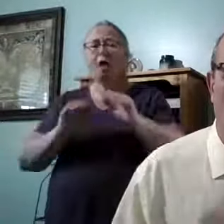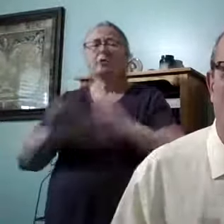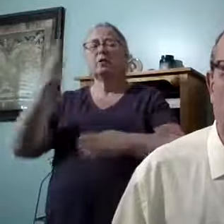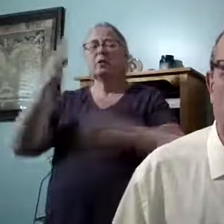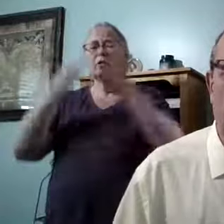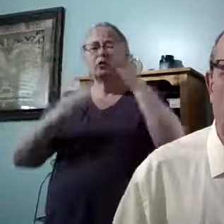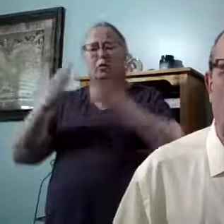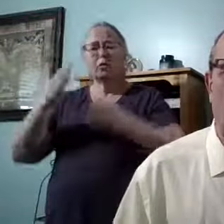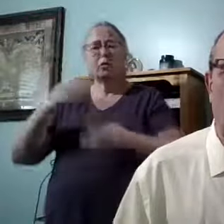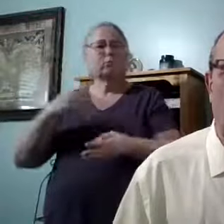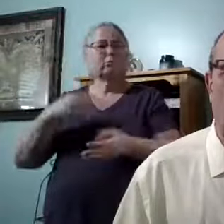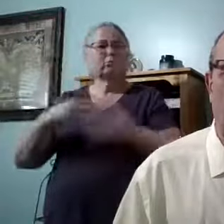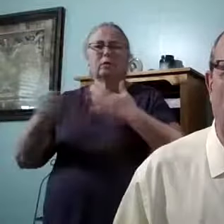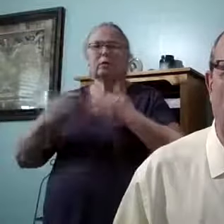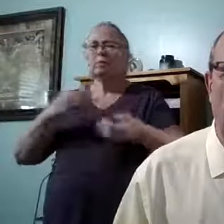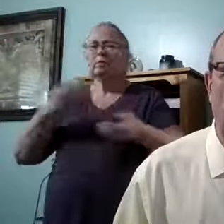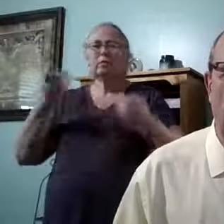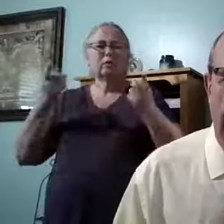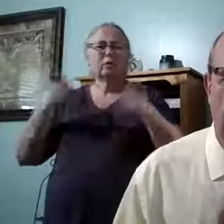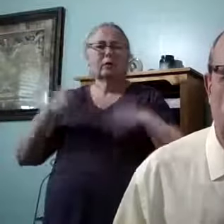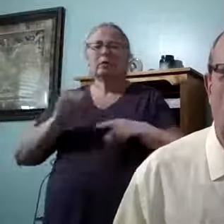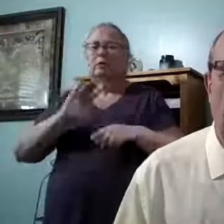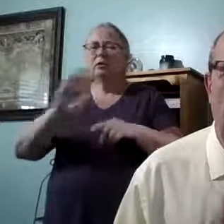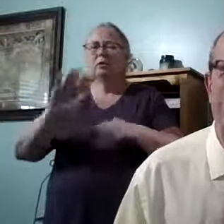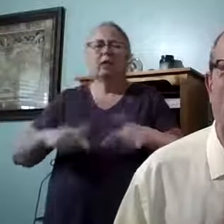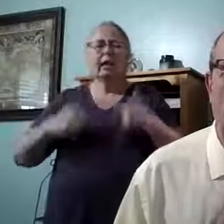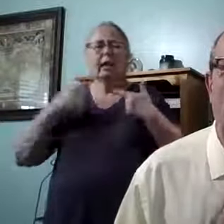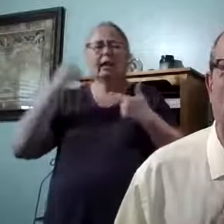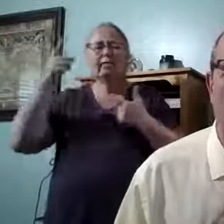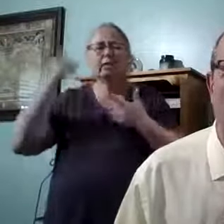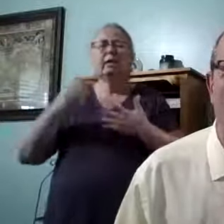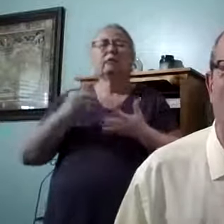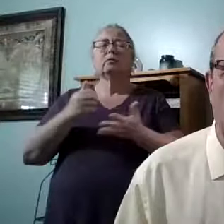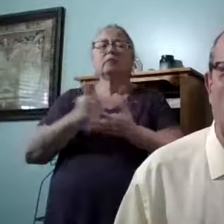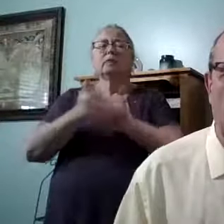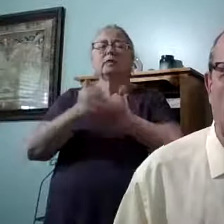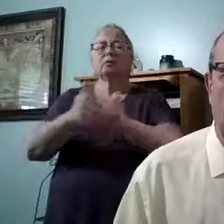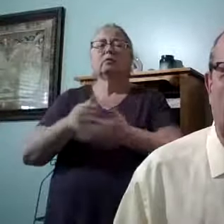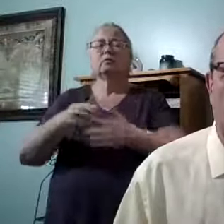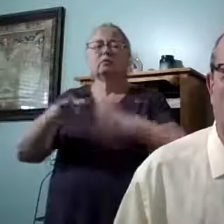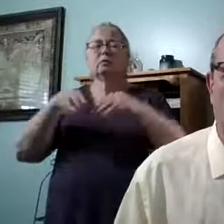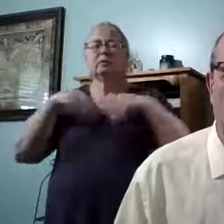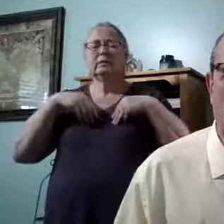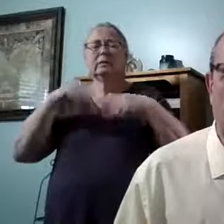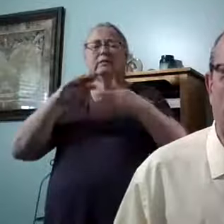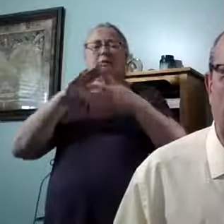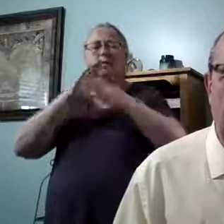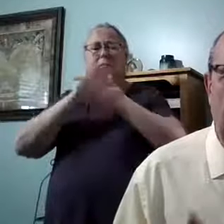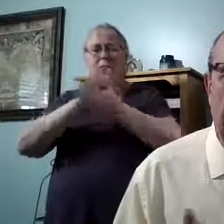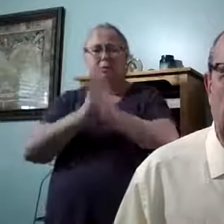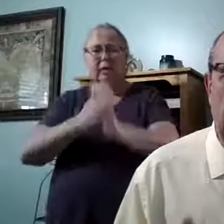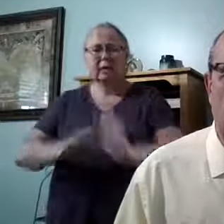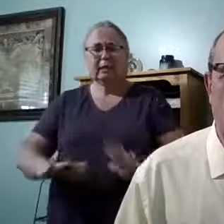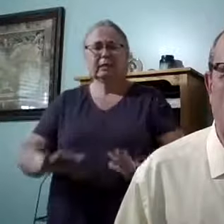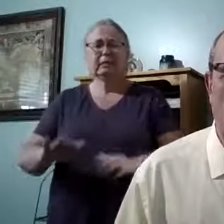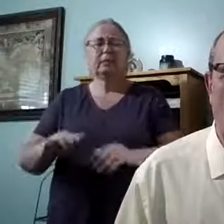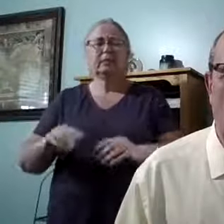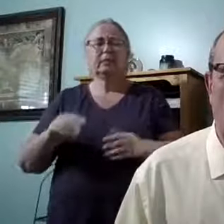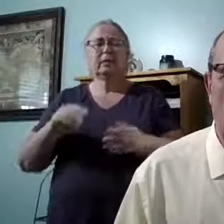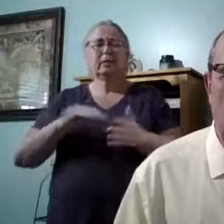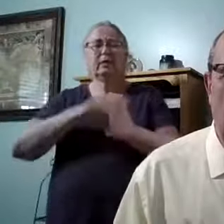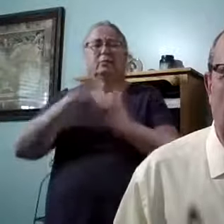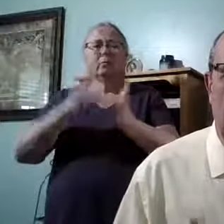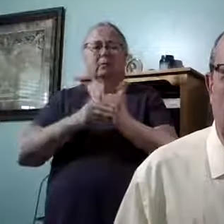Whatever storm that's going on in your life, he wants to help you get calm. And usually in the midst of the